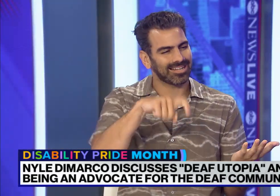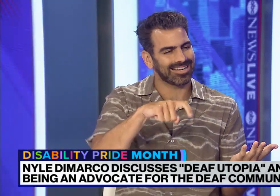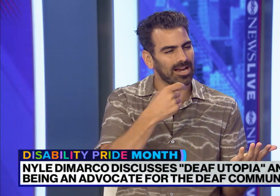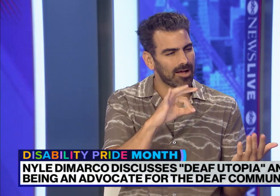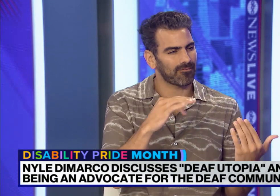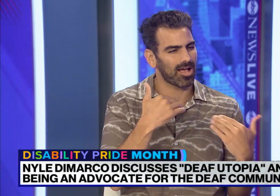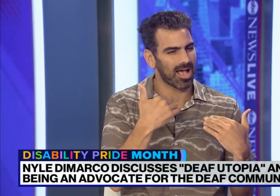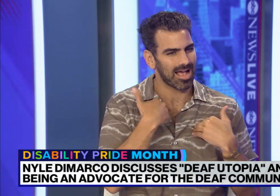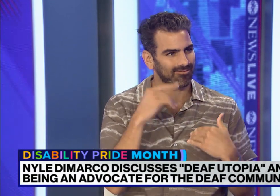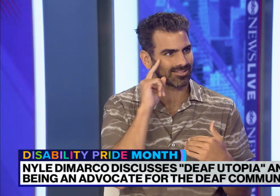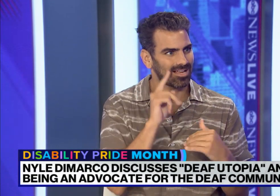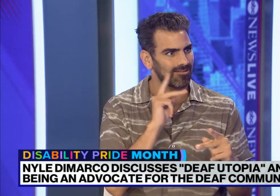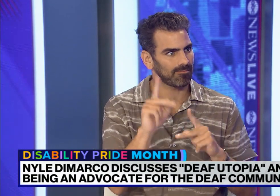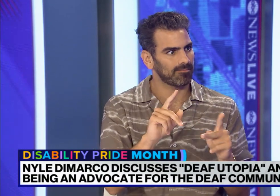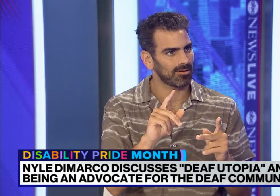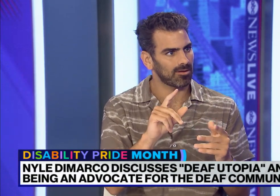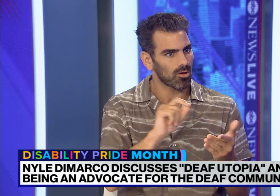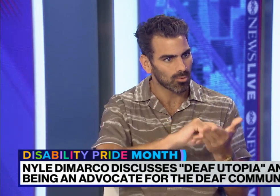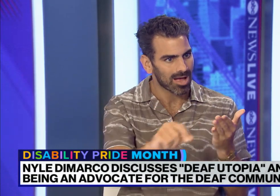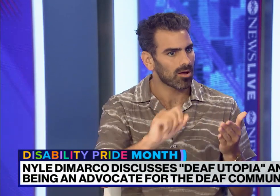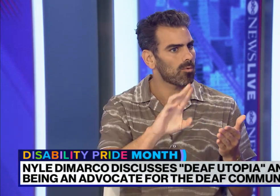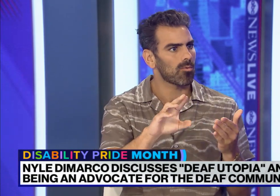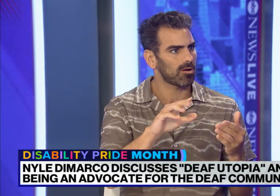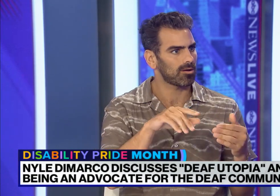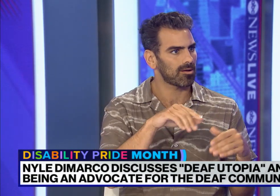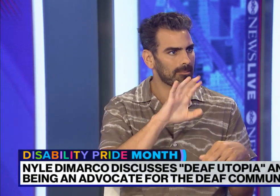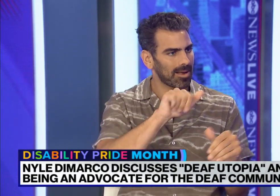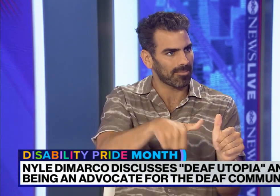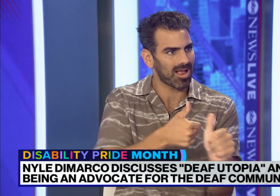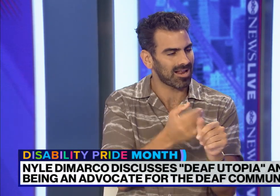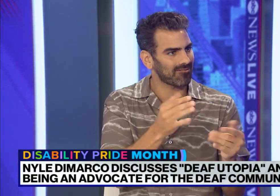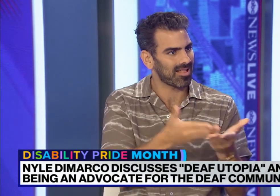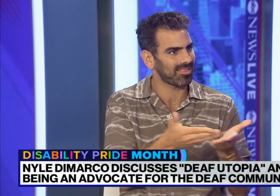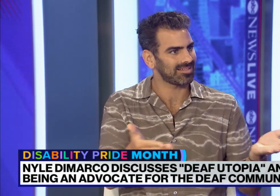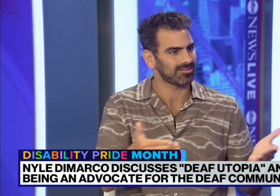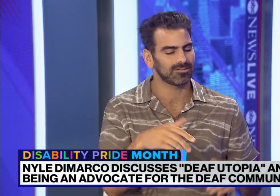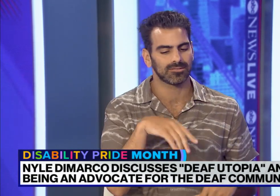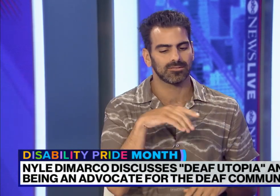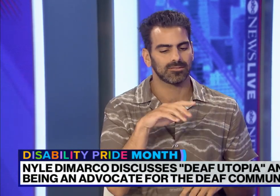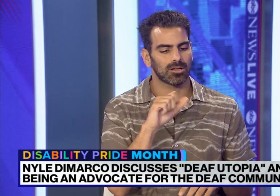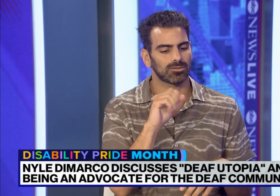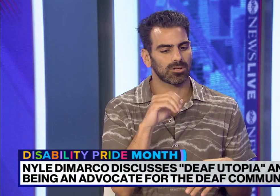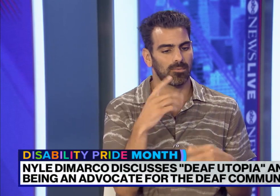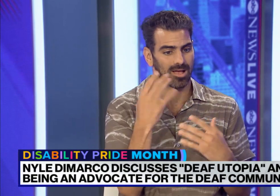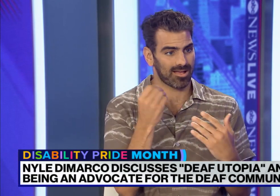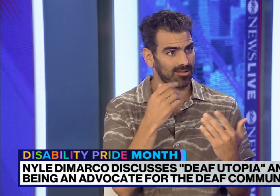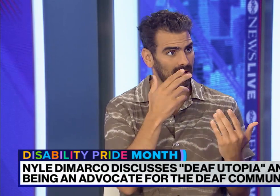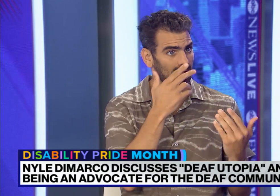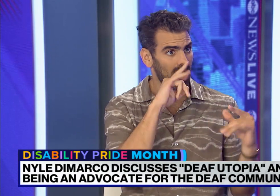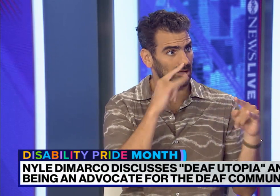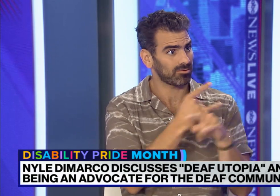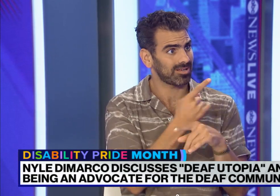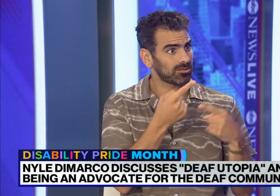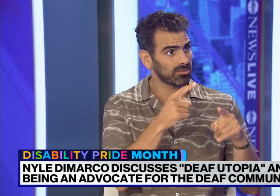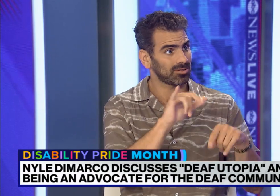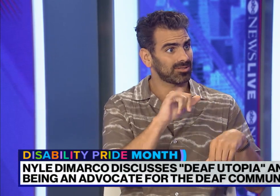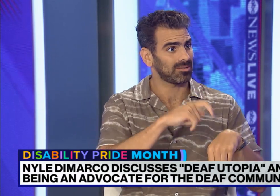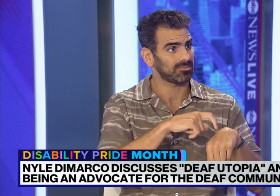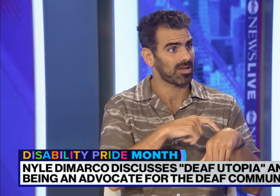the need that we have right now for more deaf writers, for more deaf people producing and telling their stories.